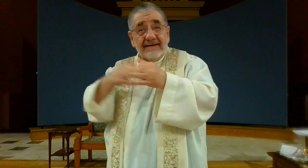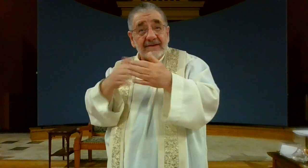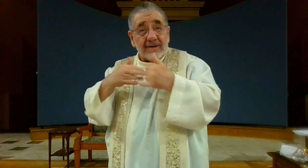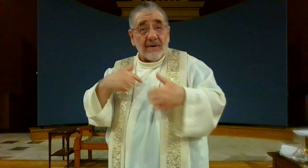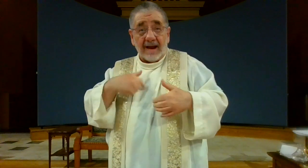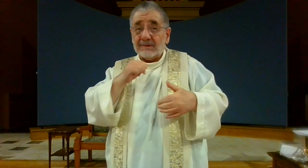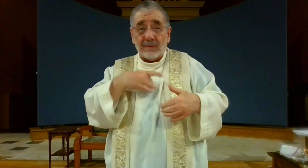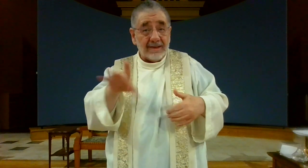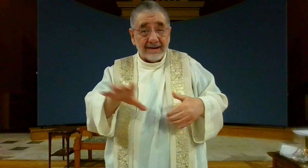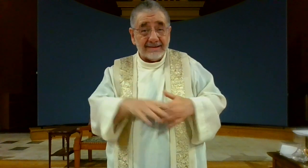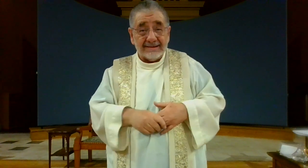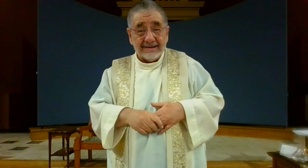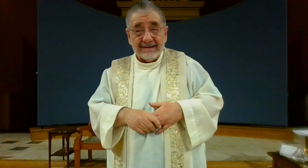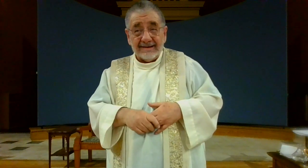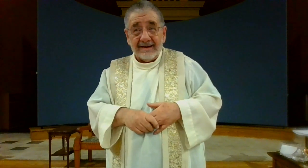love even if they don't like it